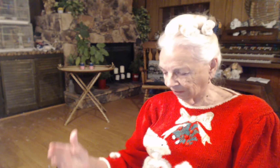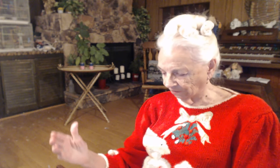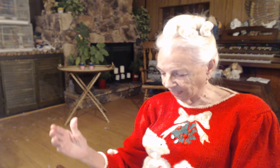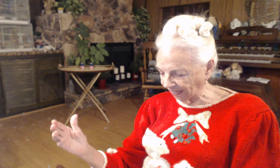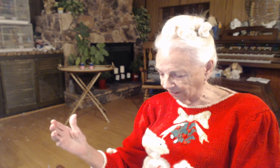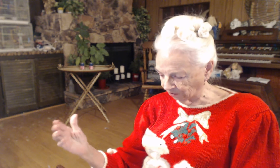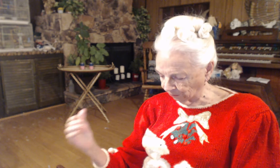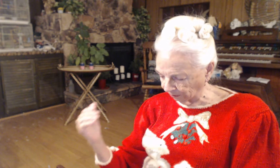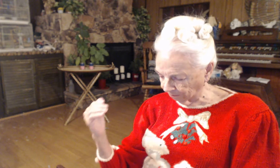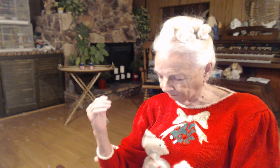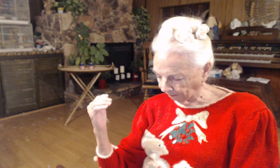to add to it.